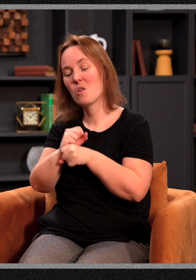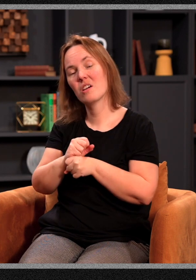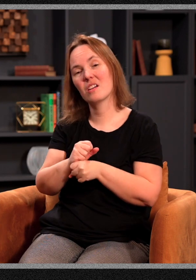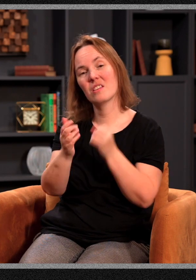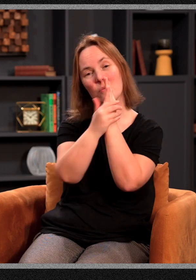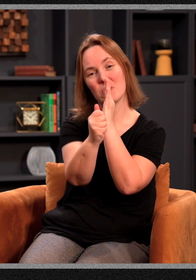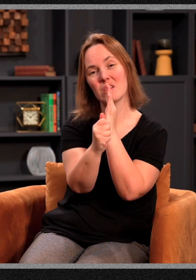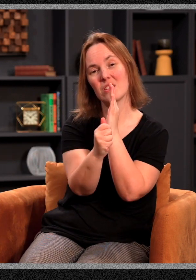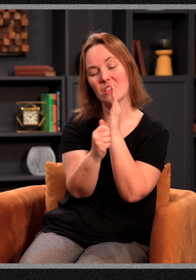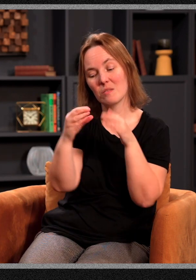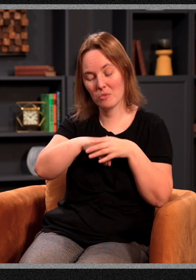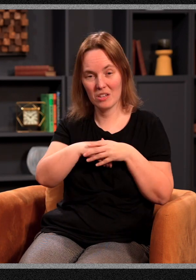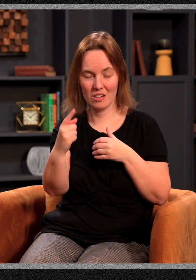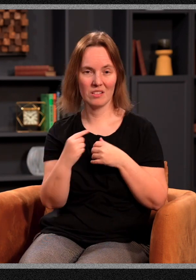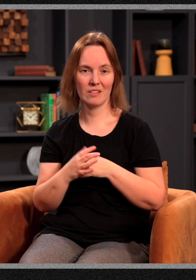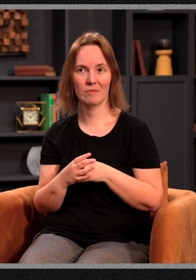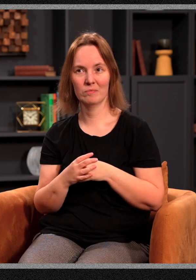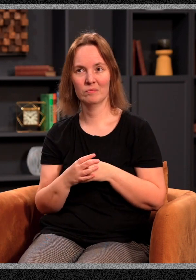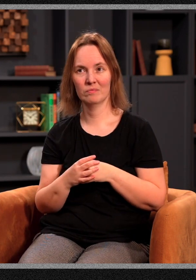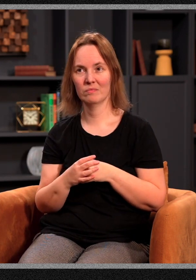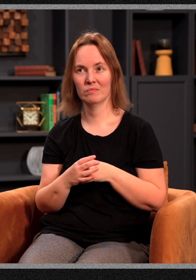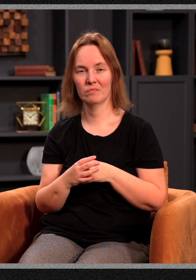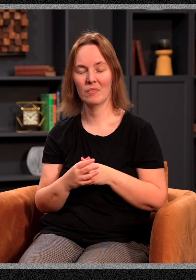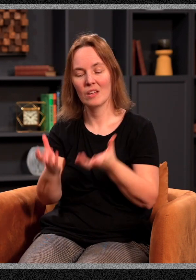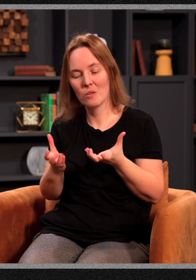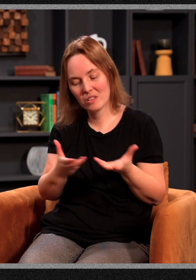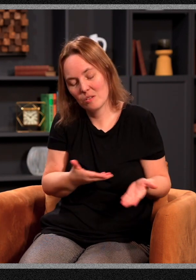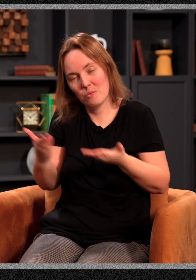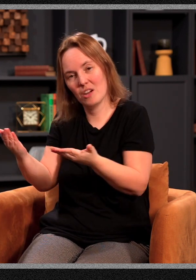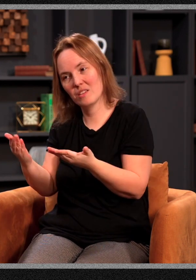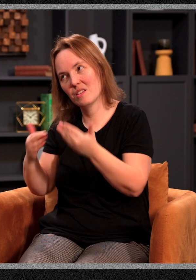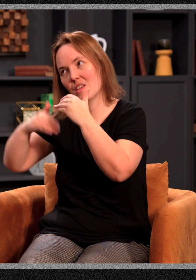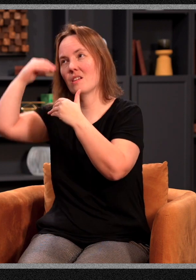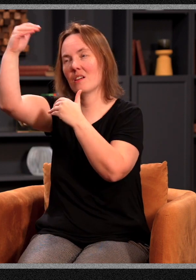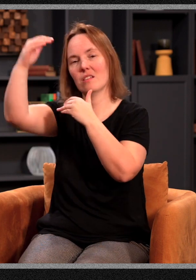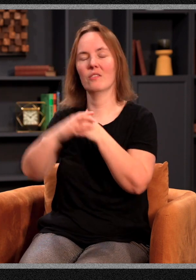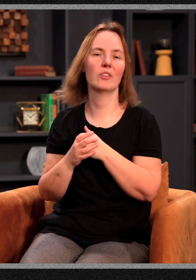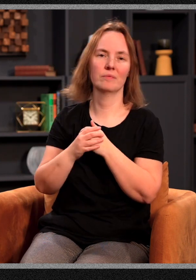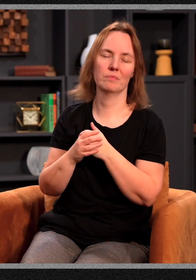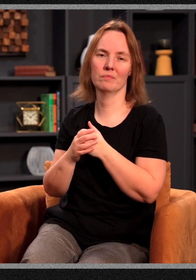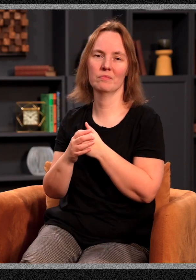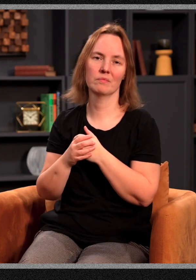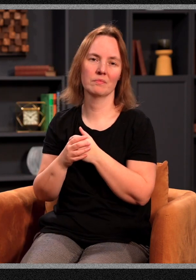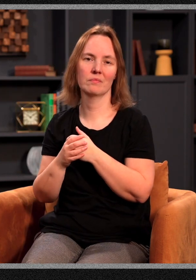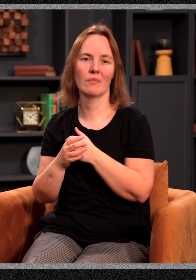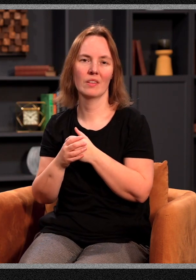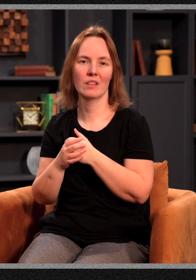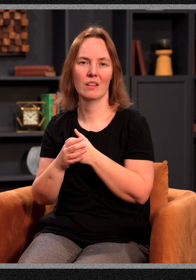abilities that he has placed within us. He wants to bring us to that next level. And that's my heart as we're still